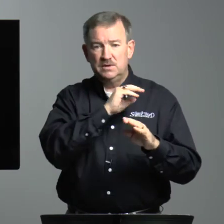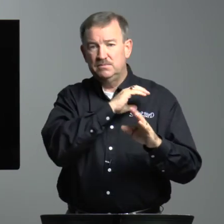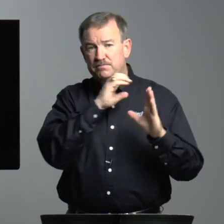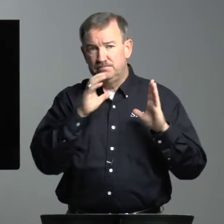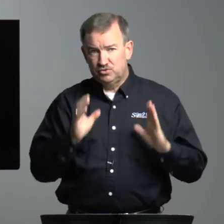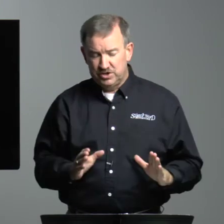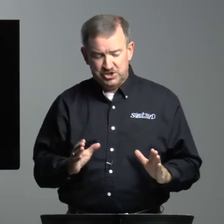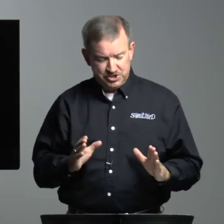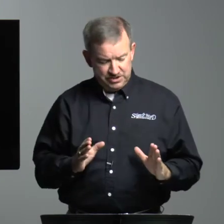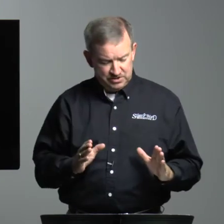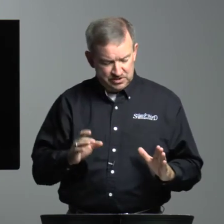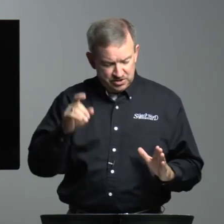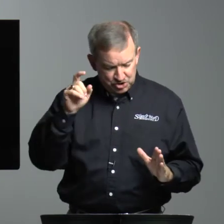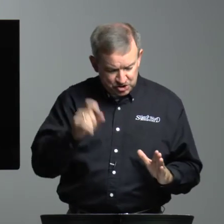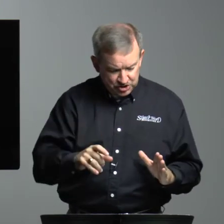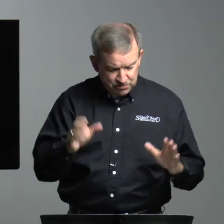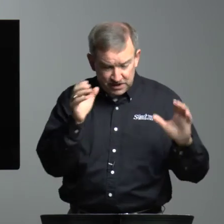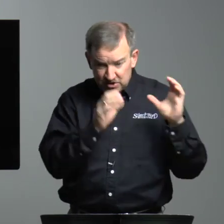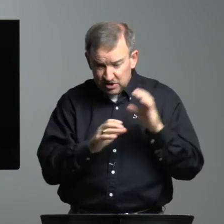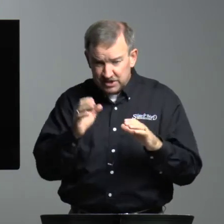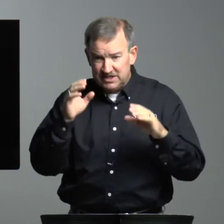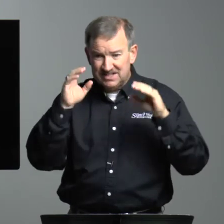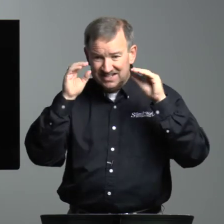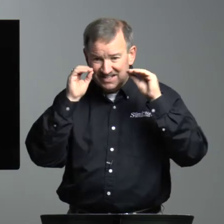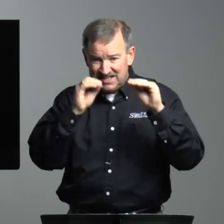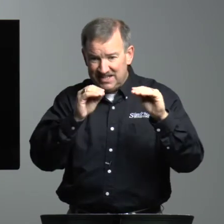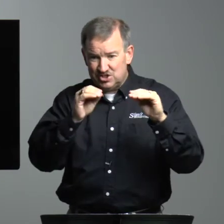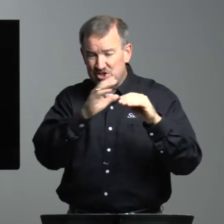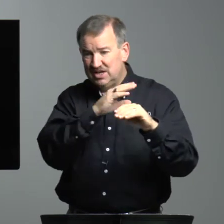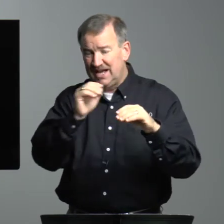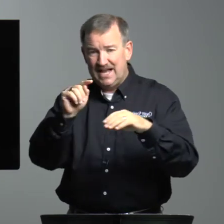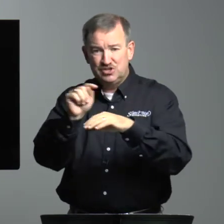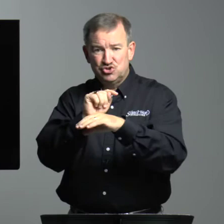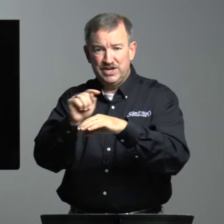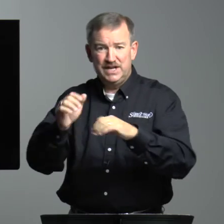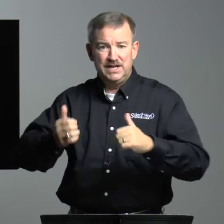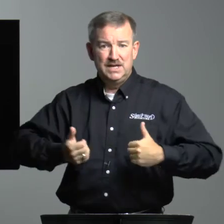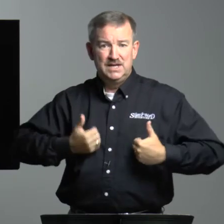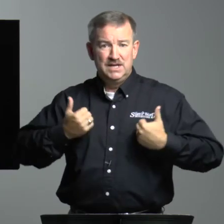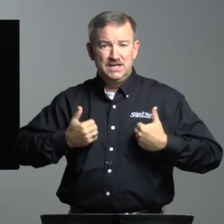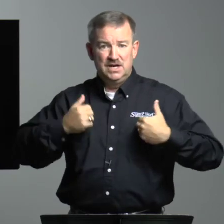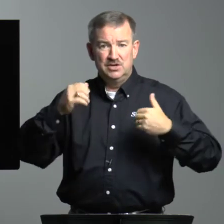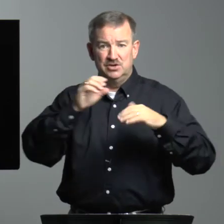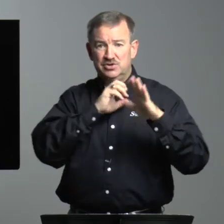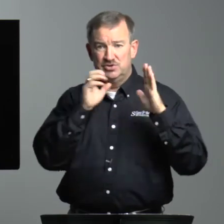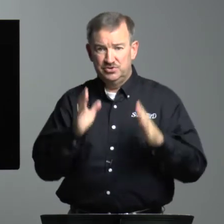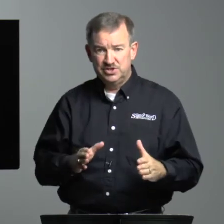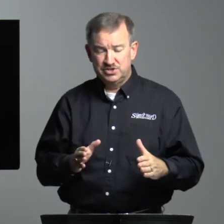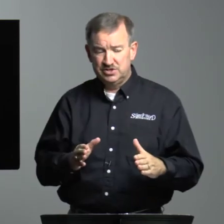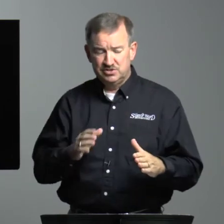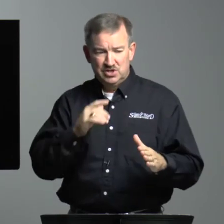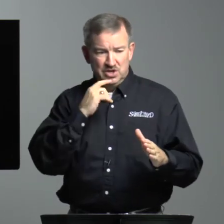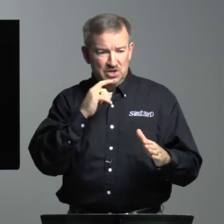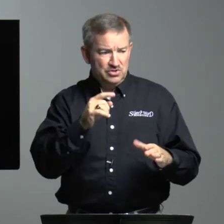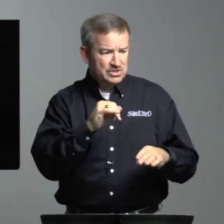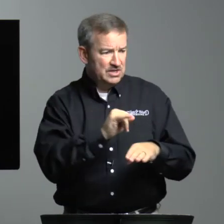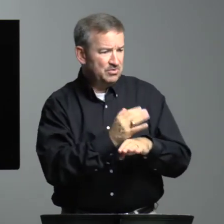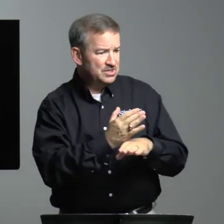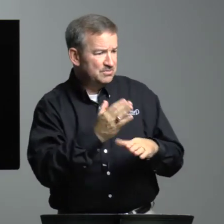Mature Christians should be looking to teach and train younger Christians. You say, well, Jim